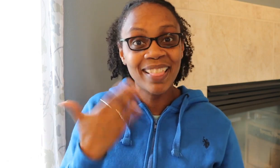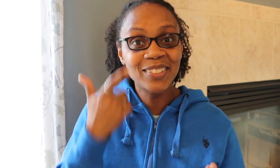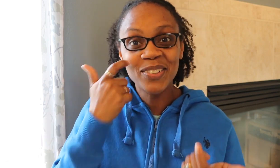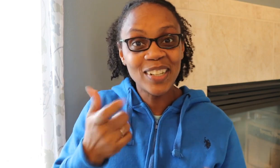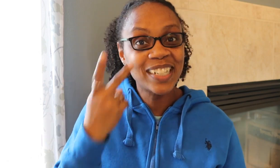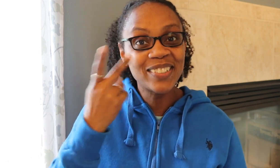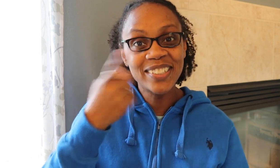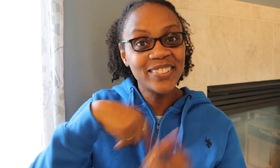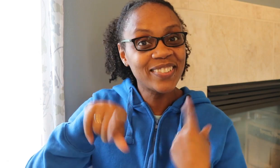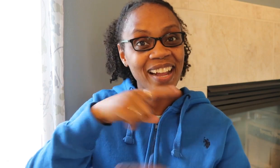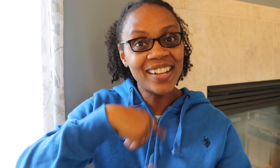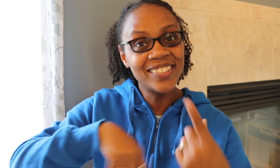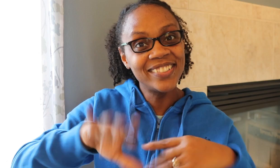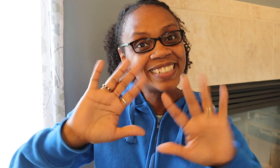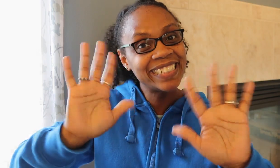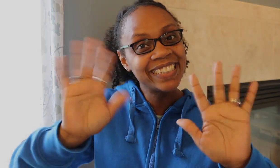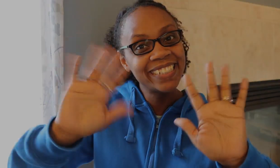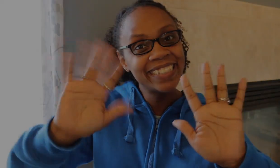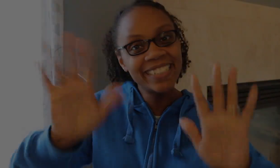So thanks for watching and I'll see you guys around.